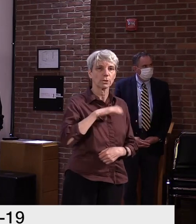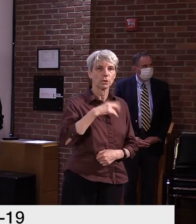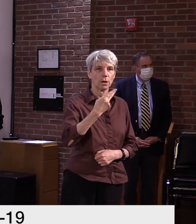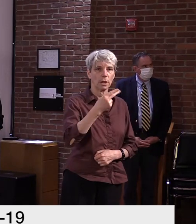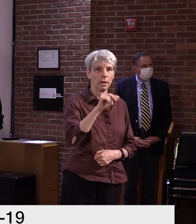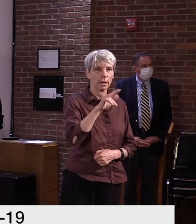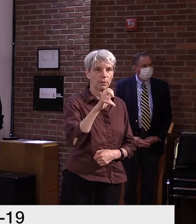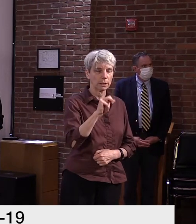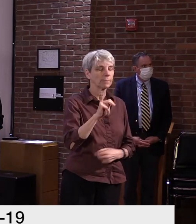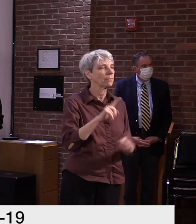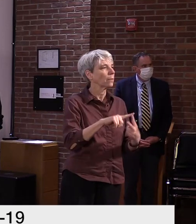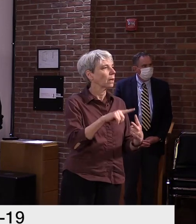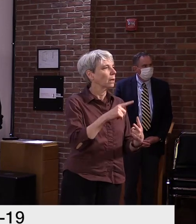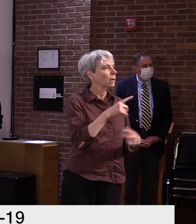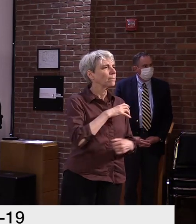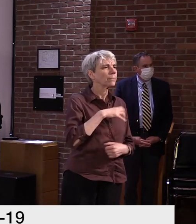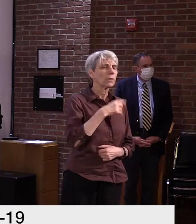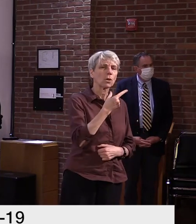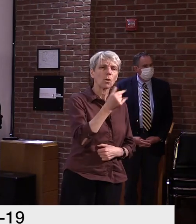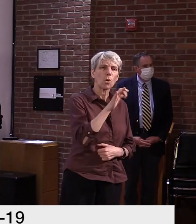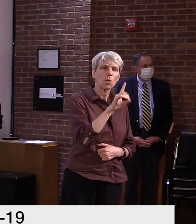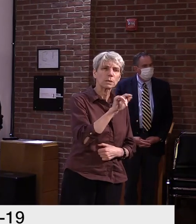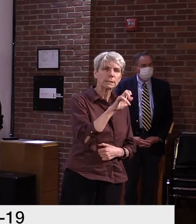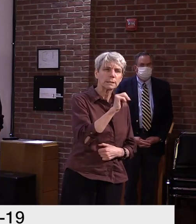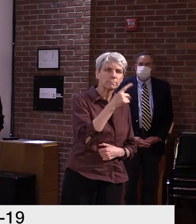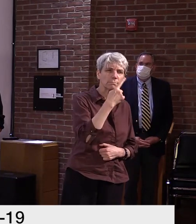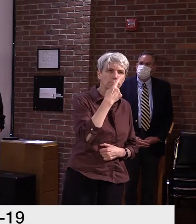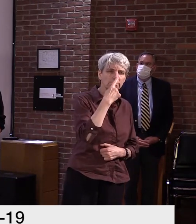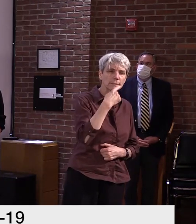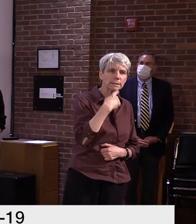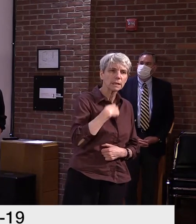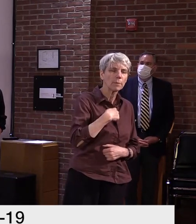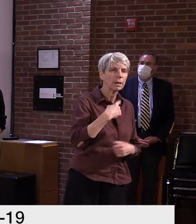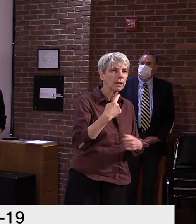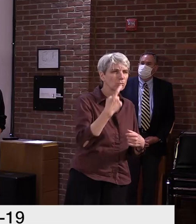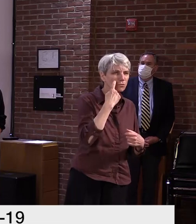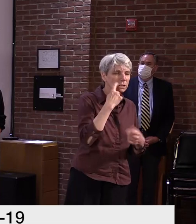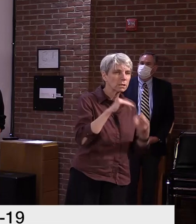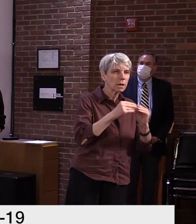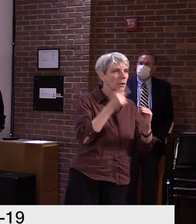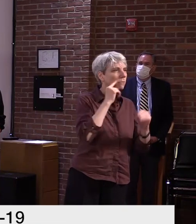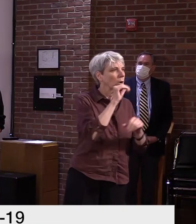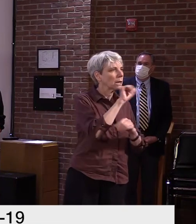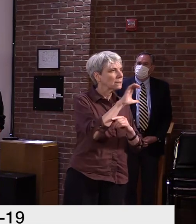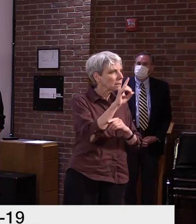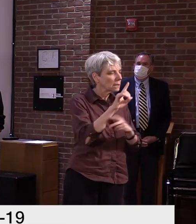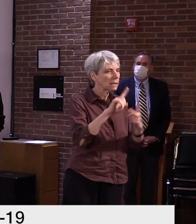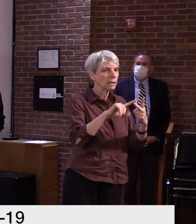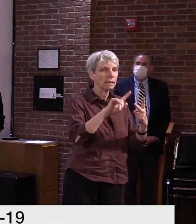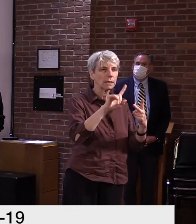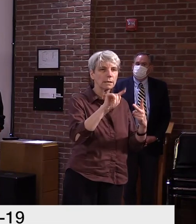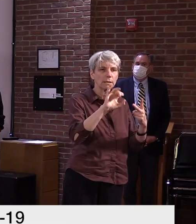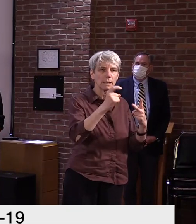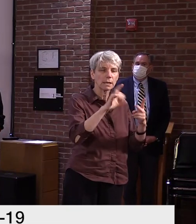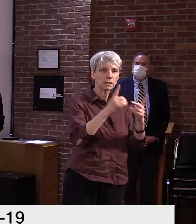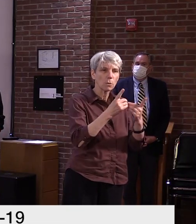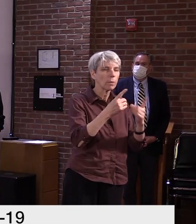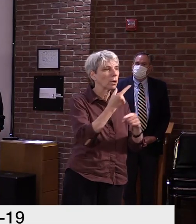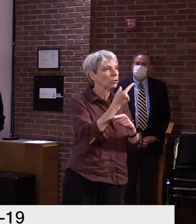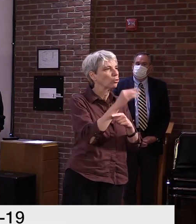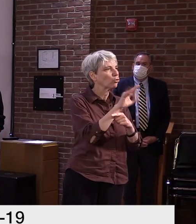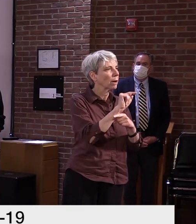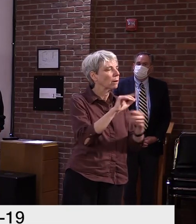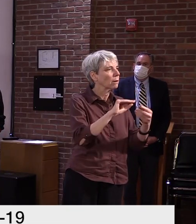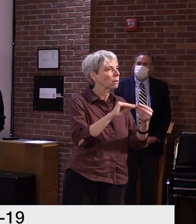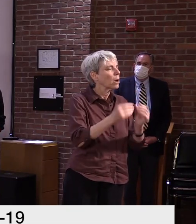Commissioner Goldstein, what are the latest numbers for the ACCD and the tax department grant numbers, both the number of